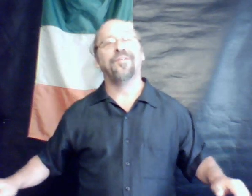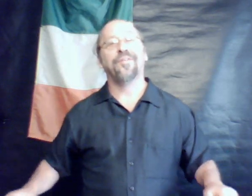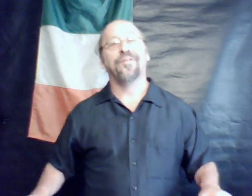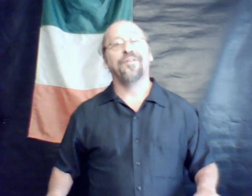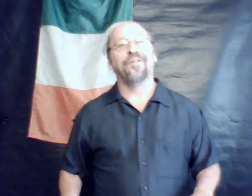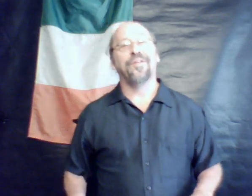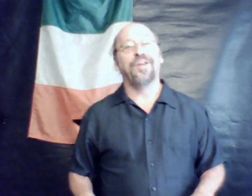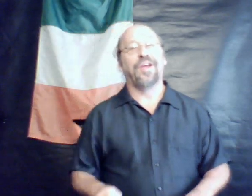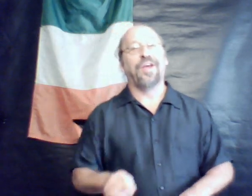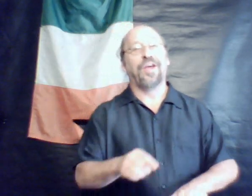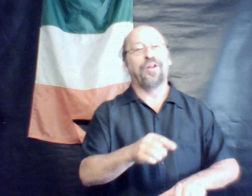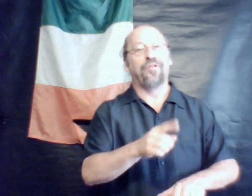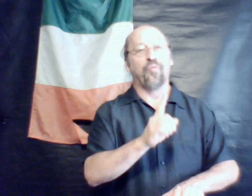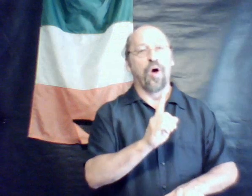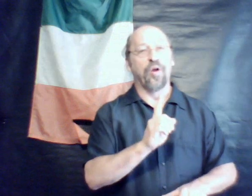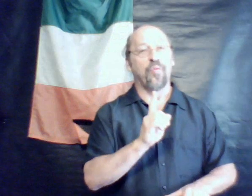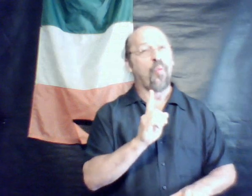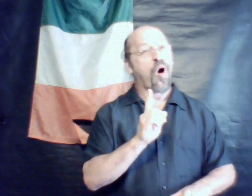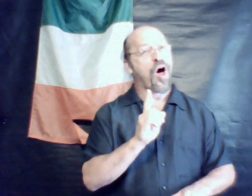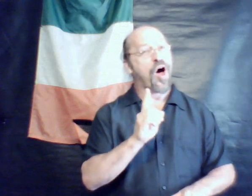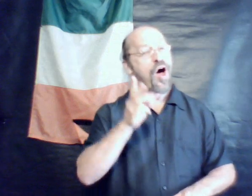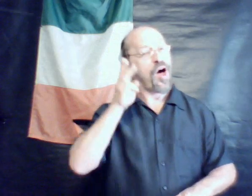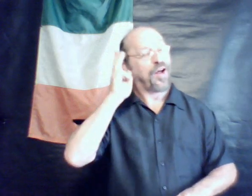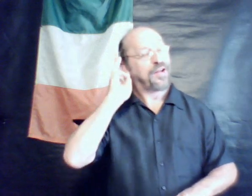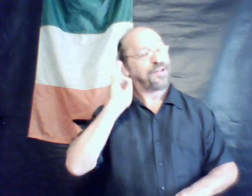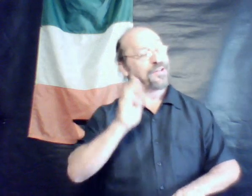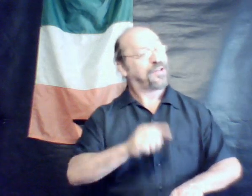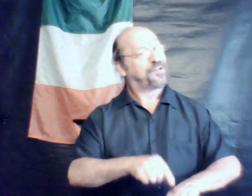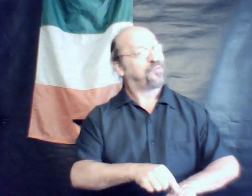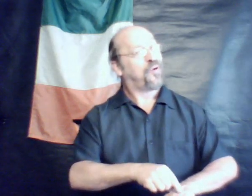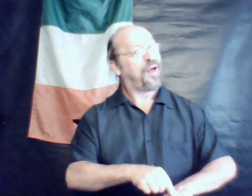Each one was a jewel,